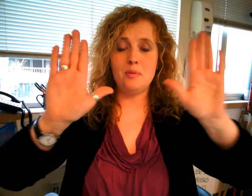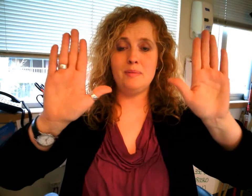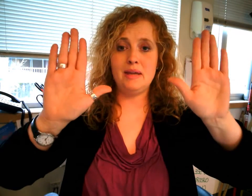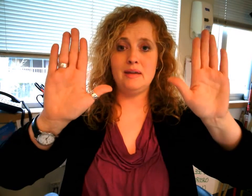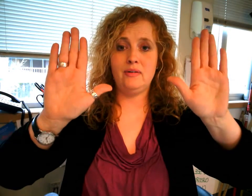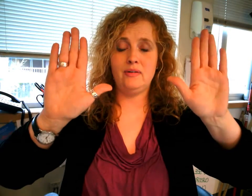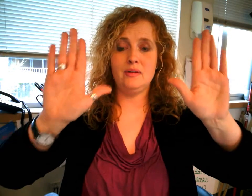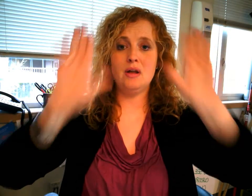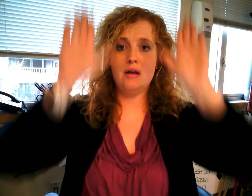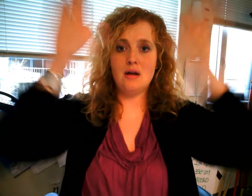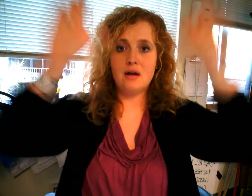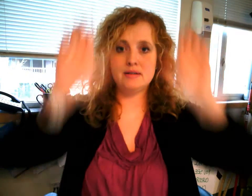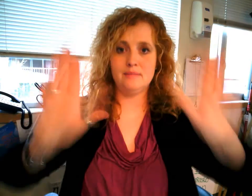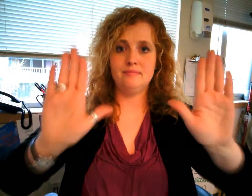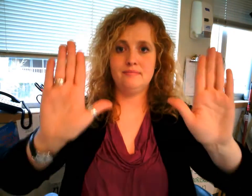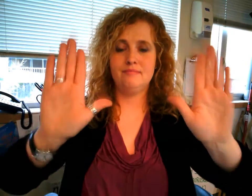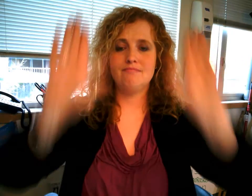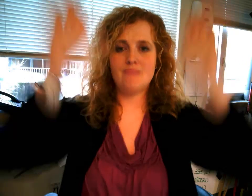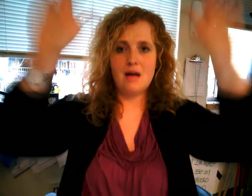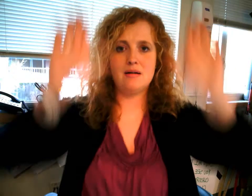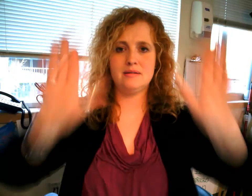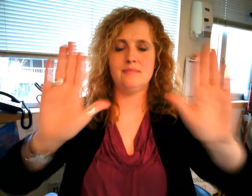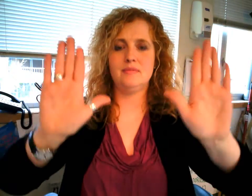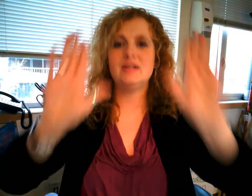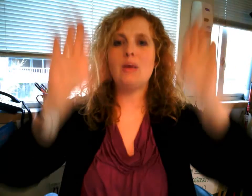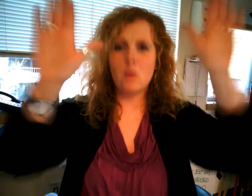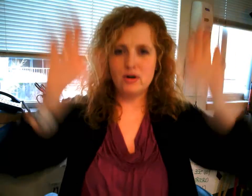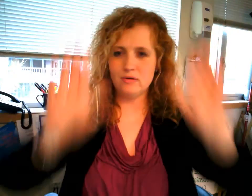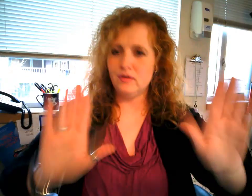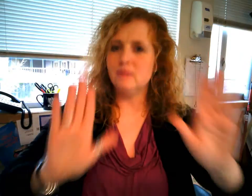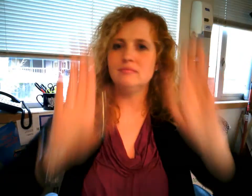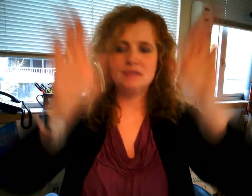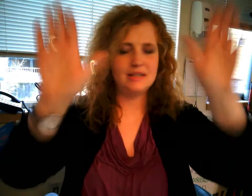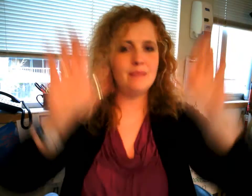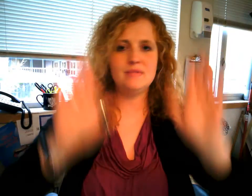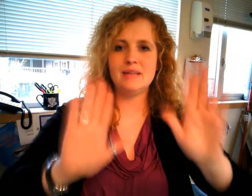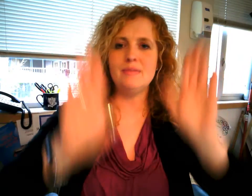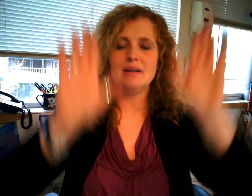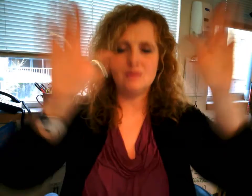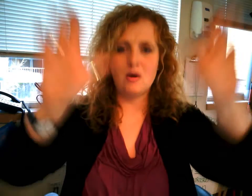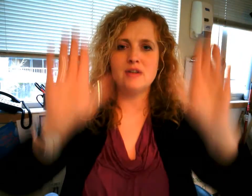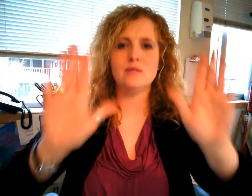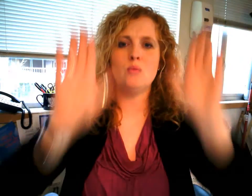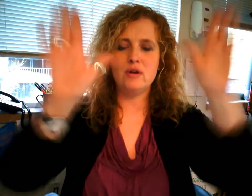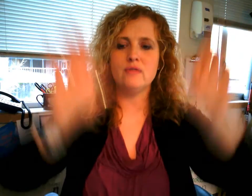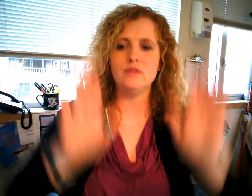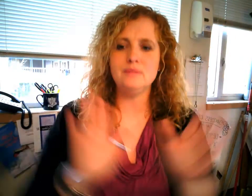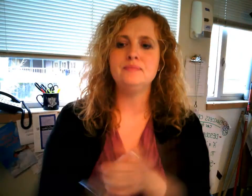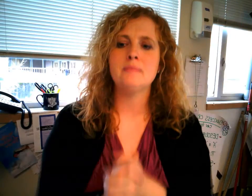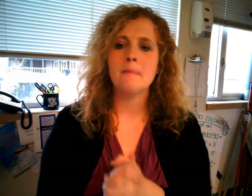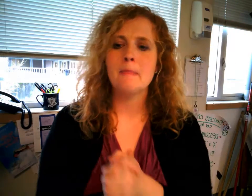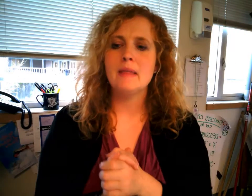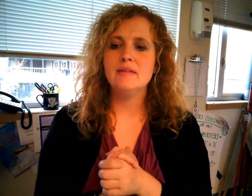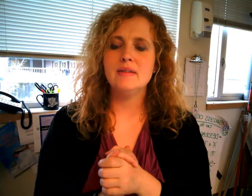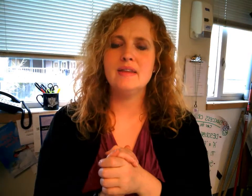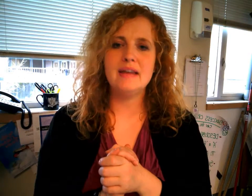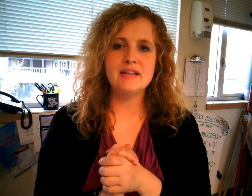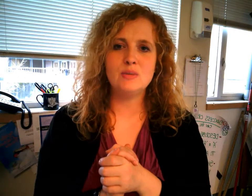B's awesome awesome it's like wonderful same same thing awesome wonderful the next one